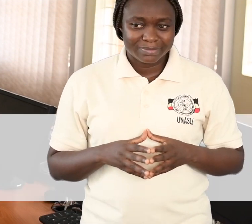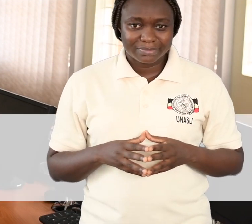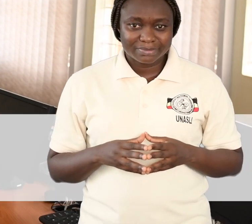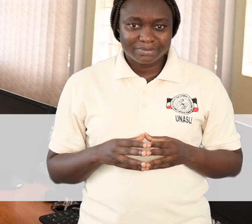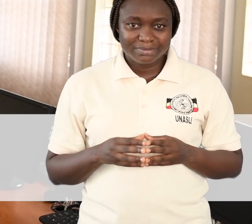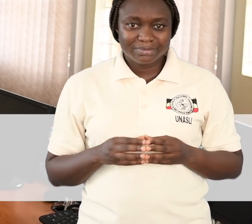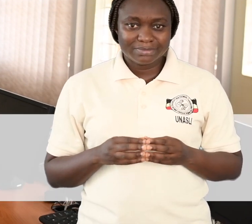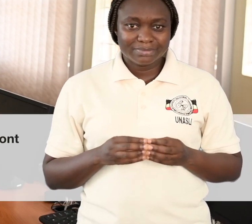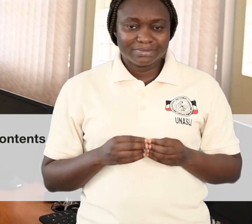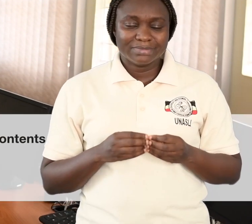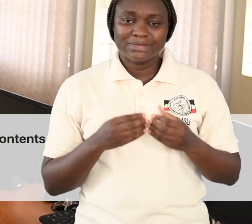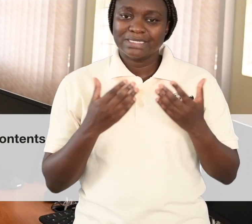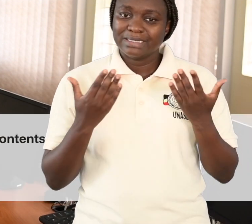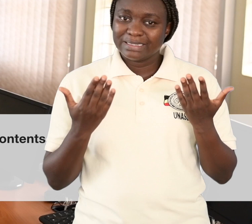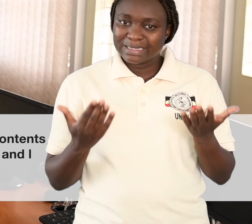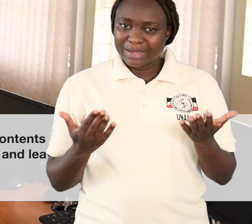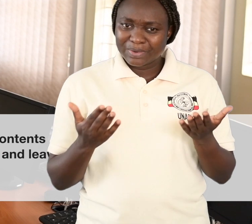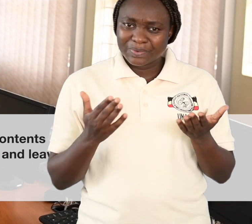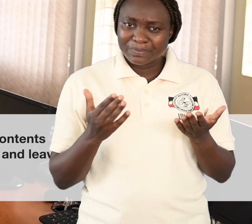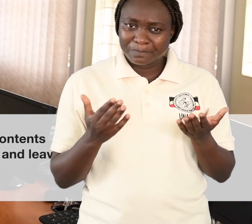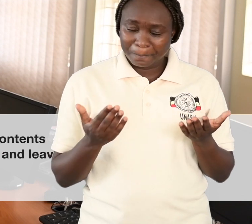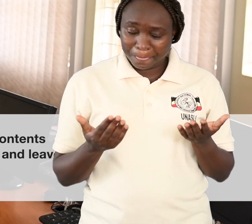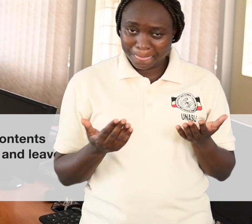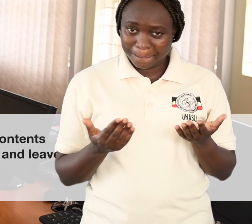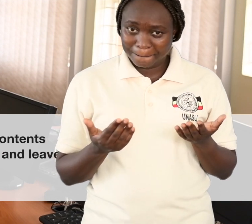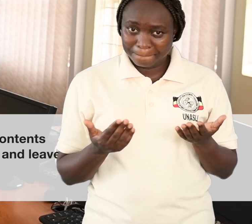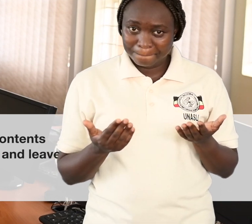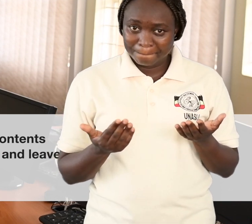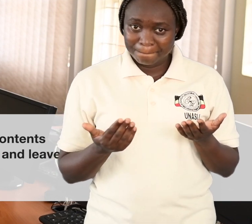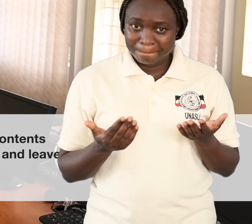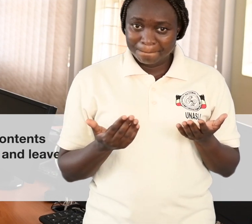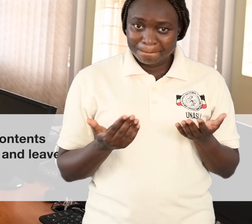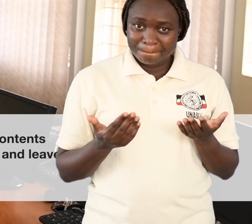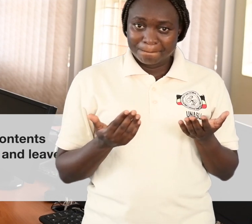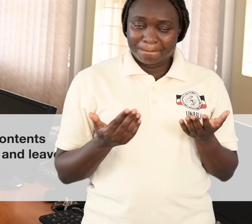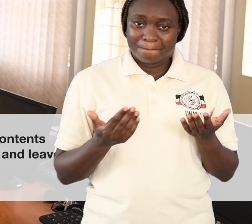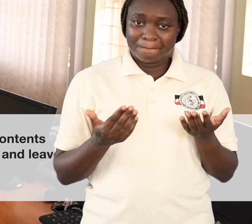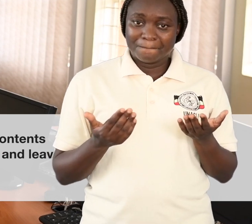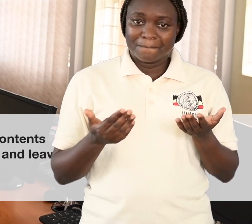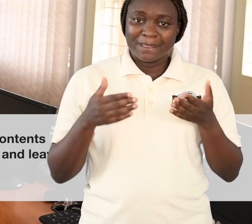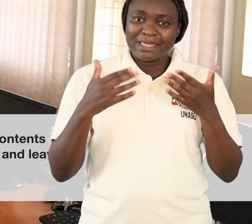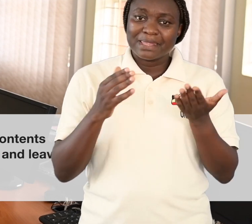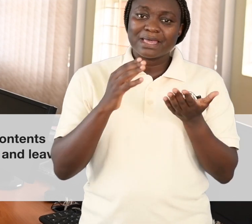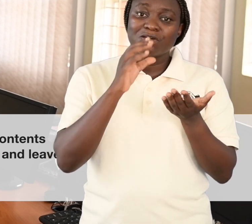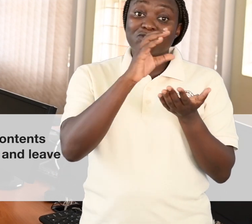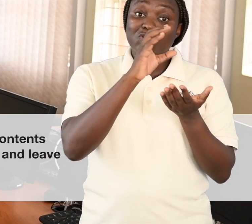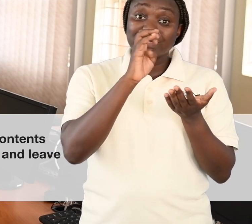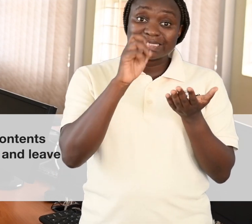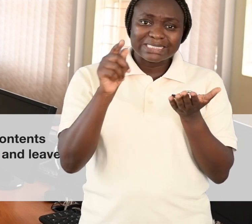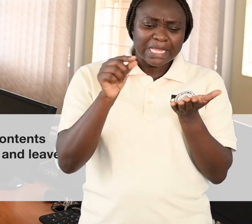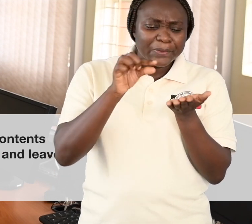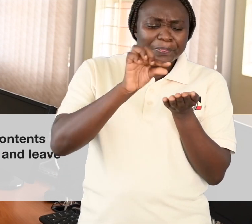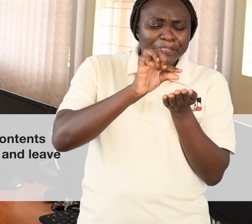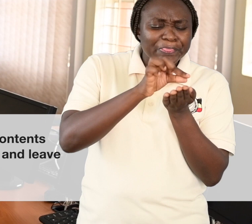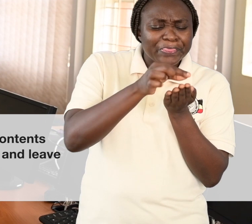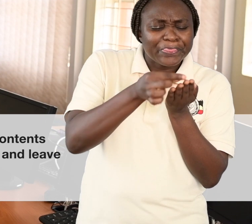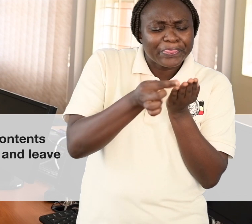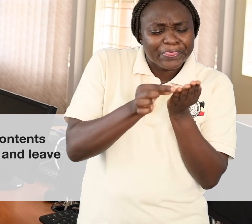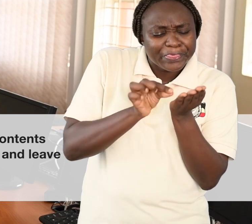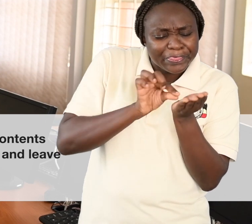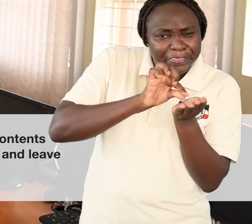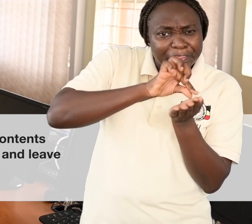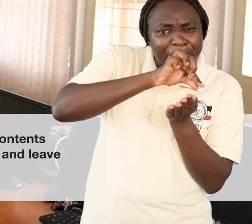What do we call the thin layer surrounding the contents of the cell? Which